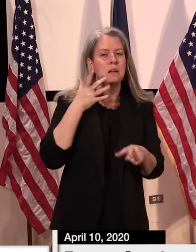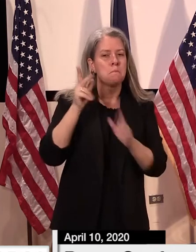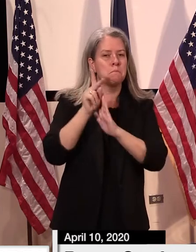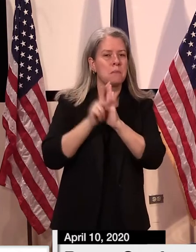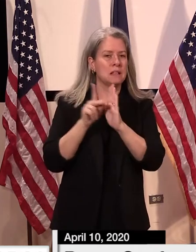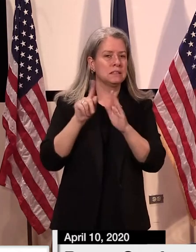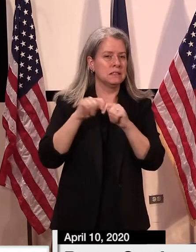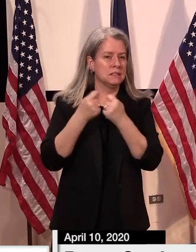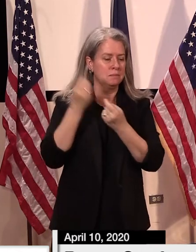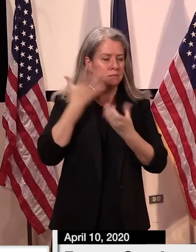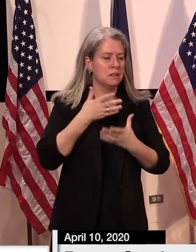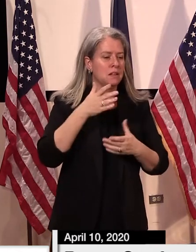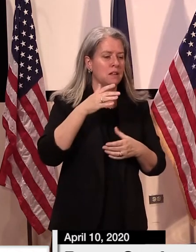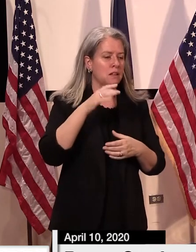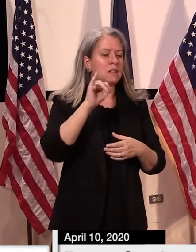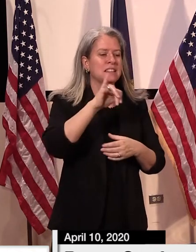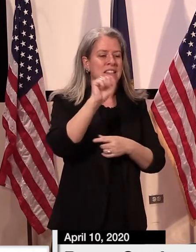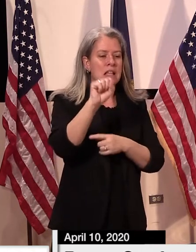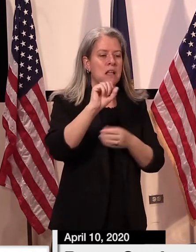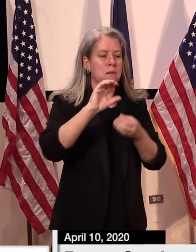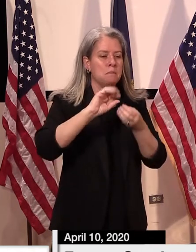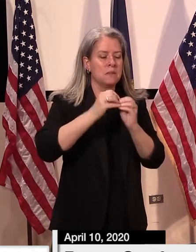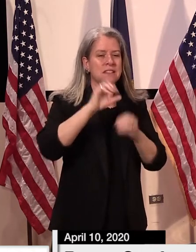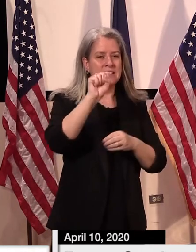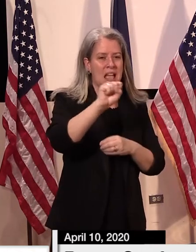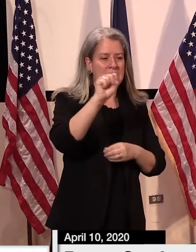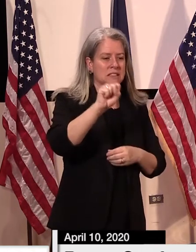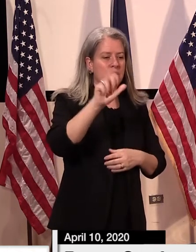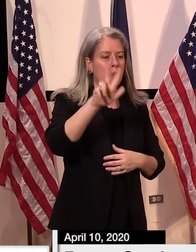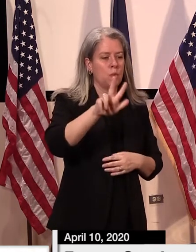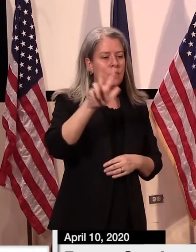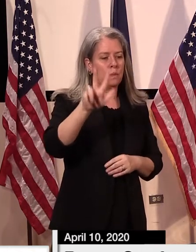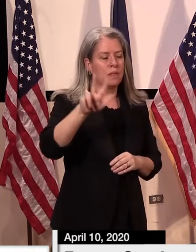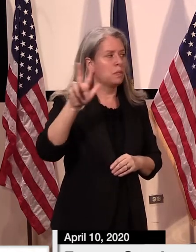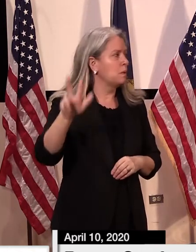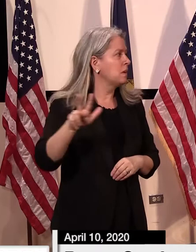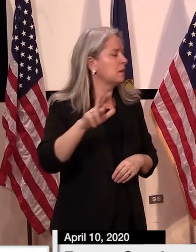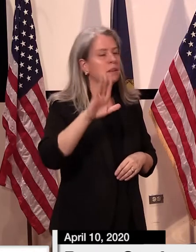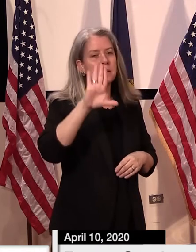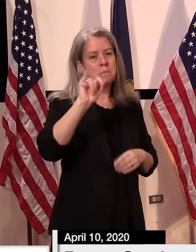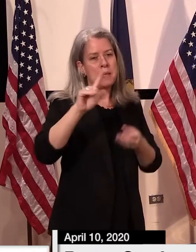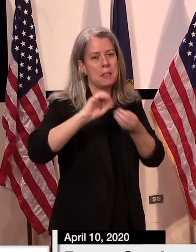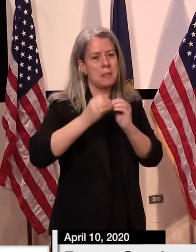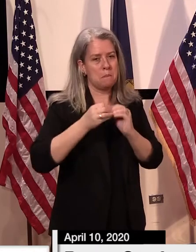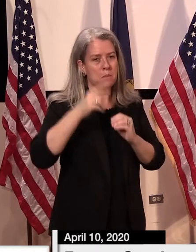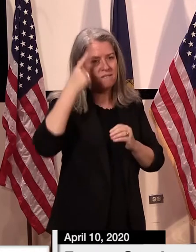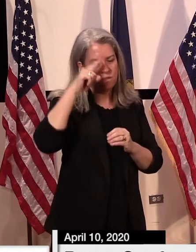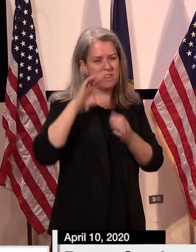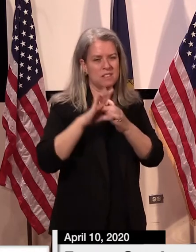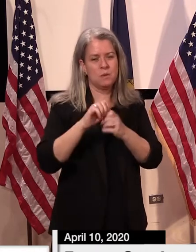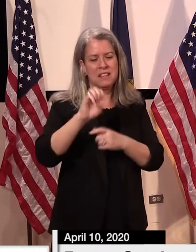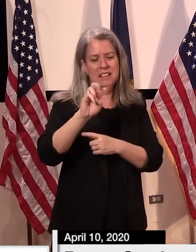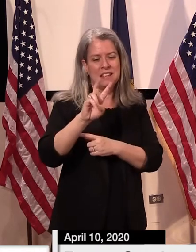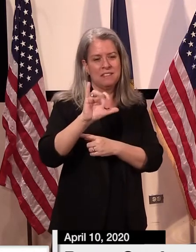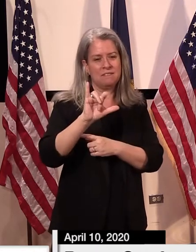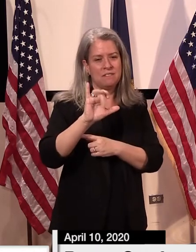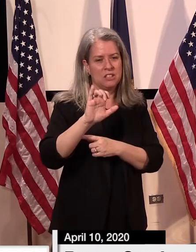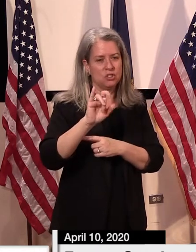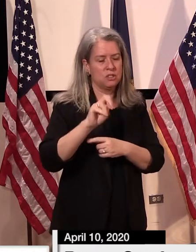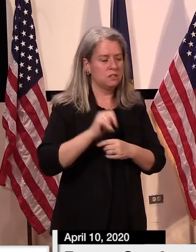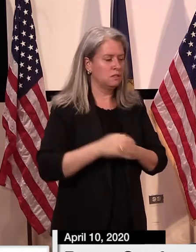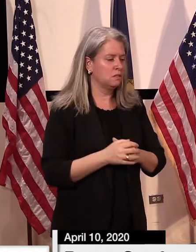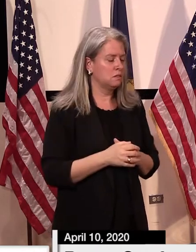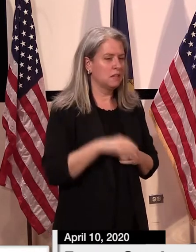eviction bill is S333, S333. Greg, the county courier.